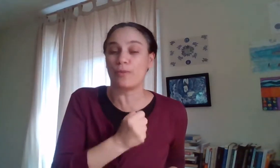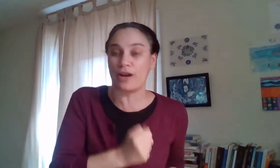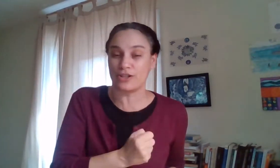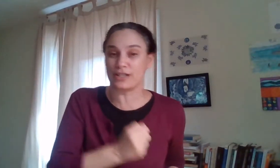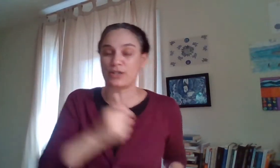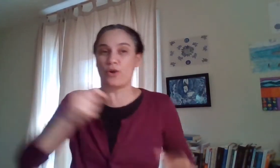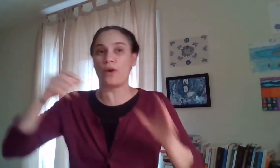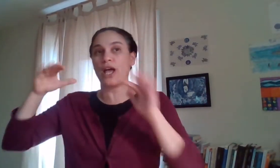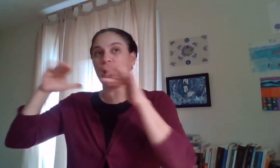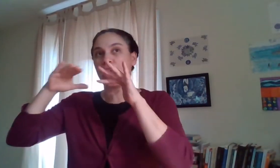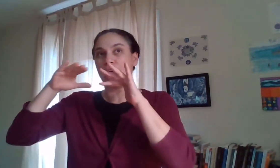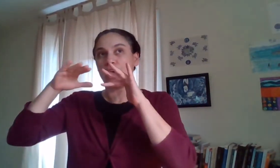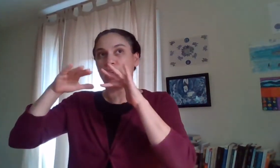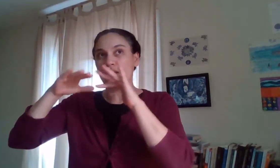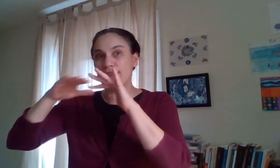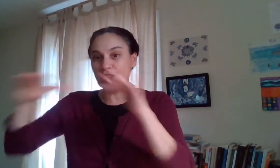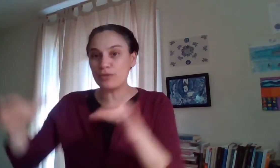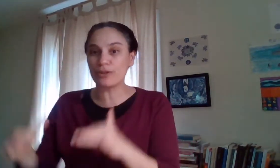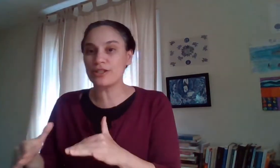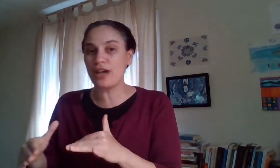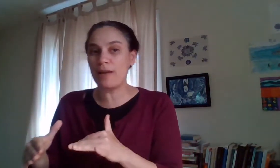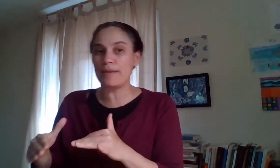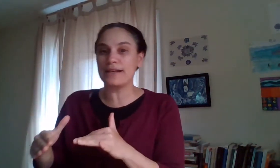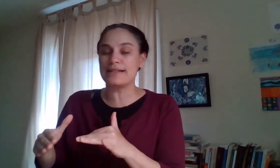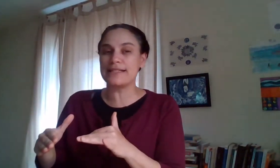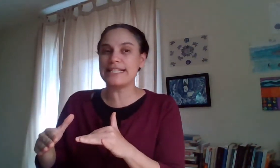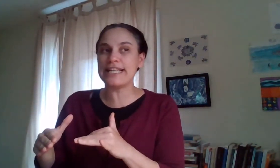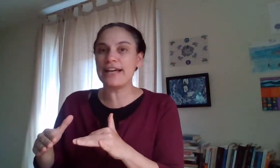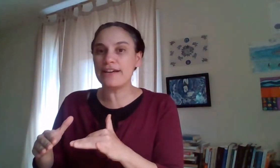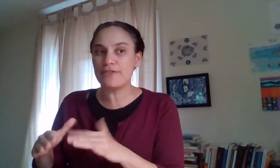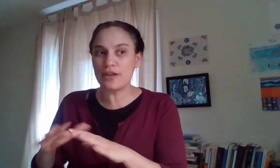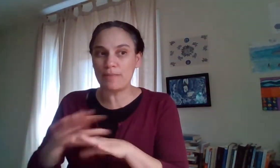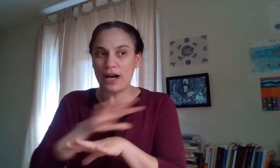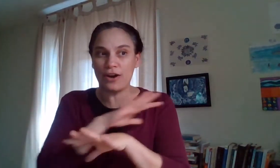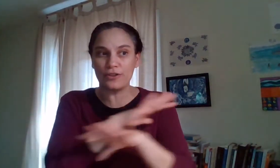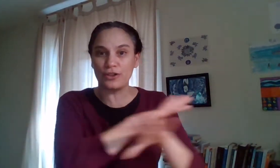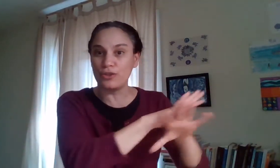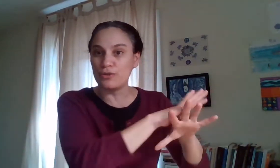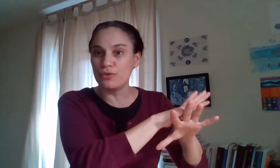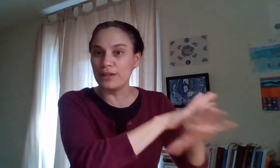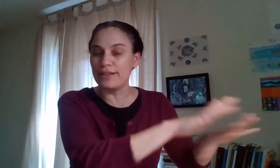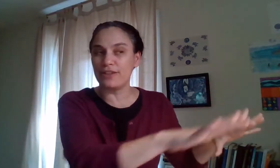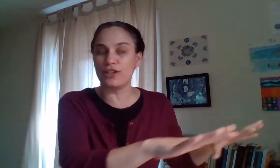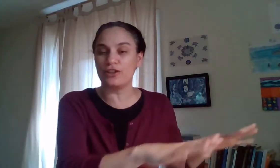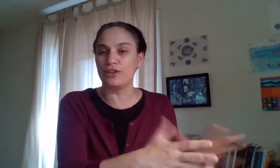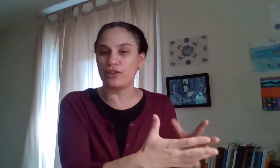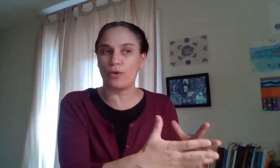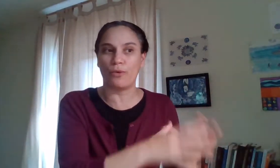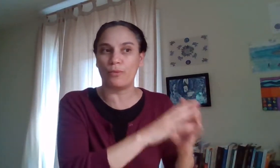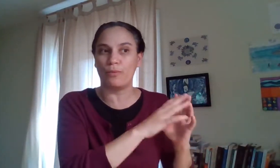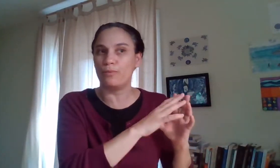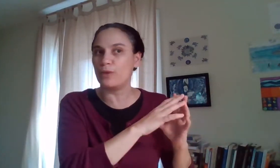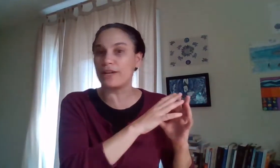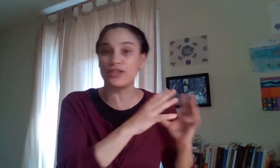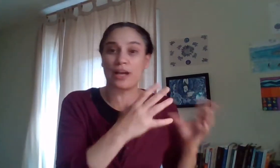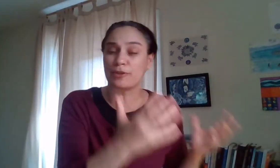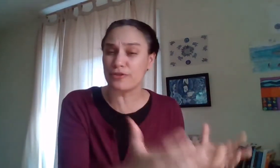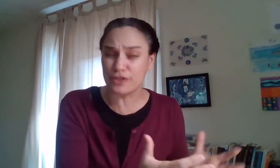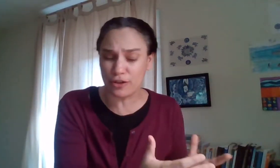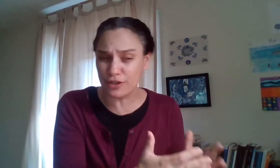project so this workshop is never about you leaving you know whatever chapter of